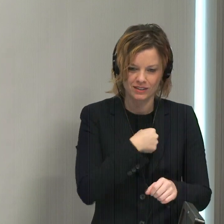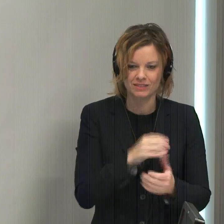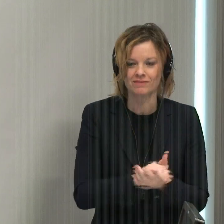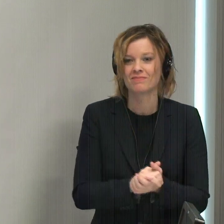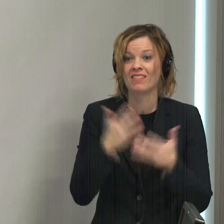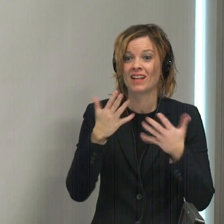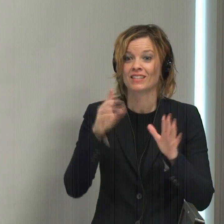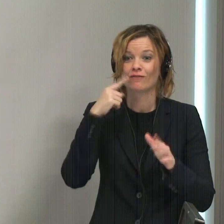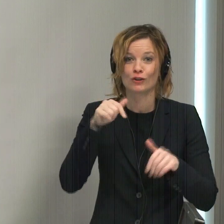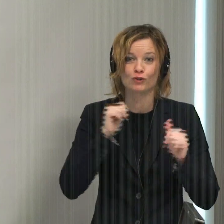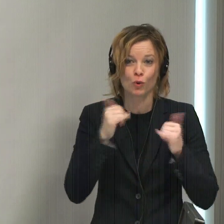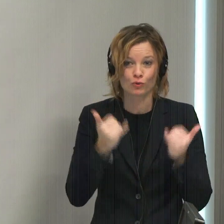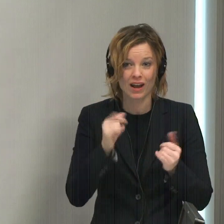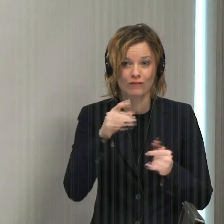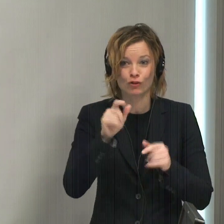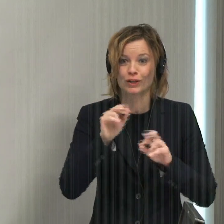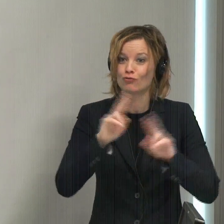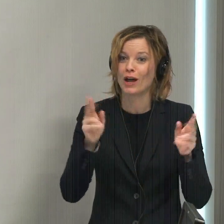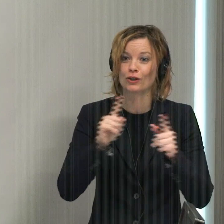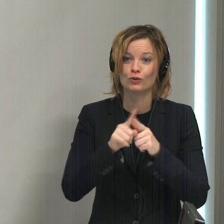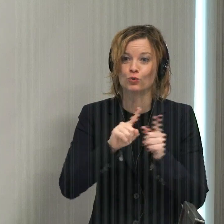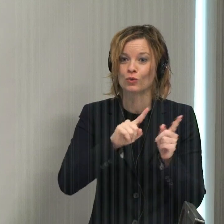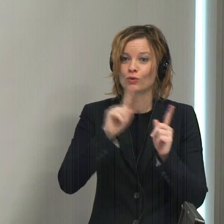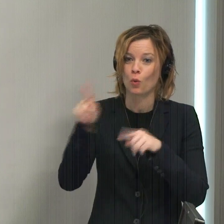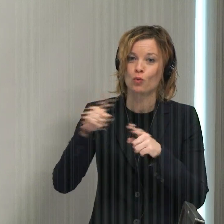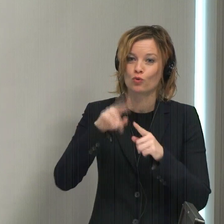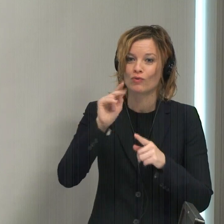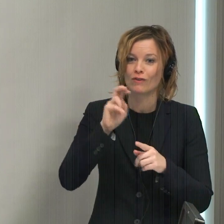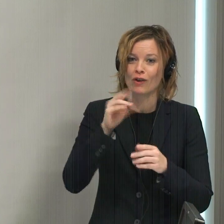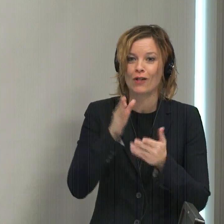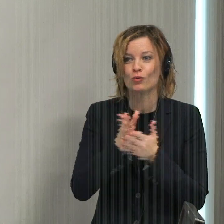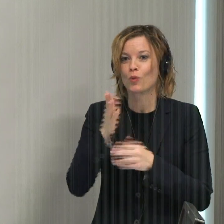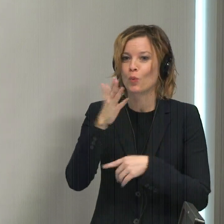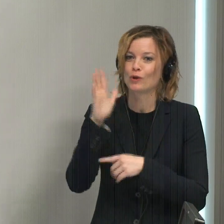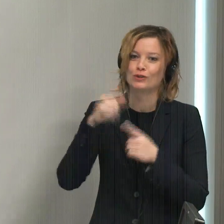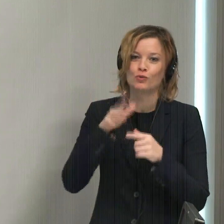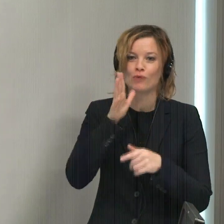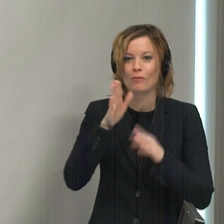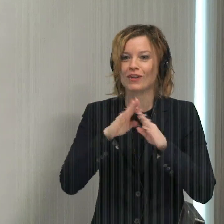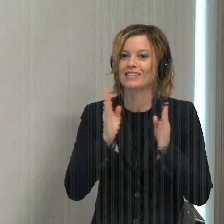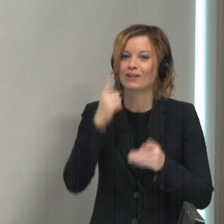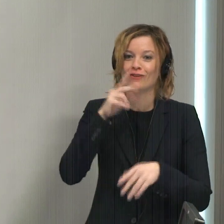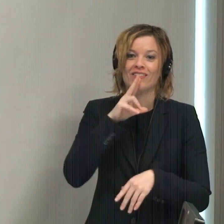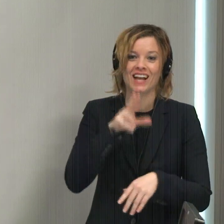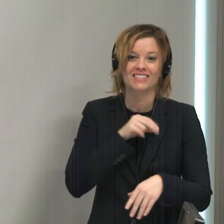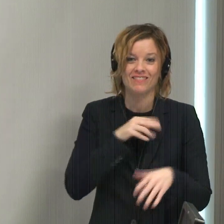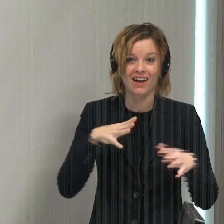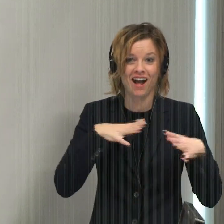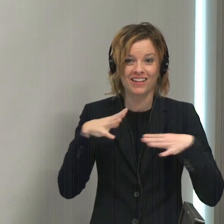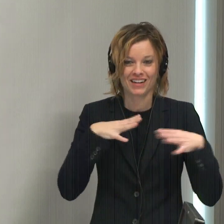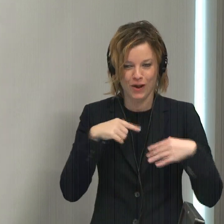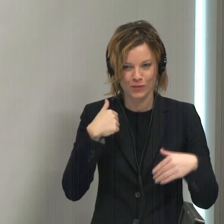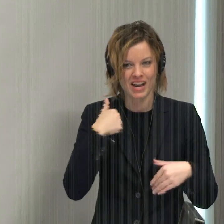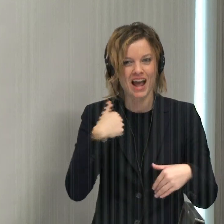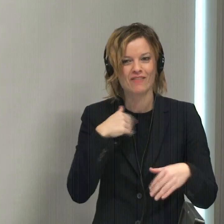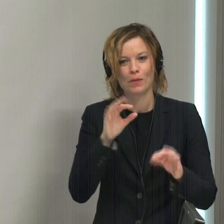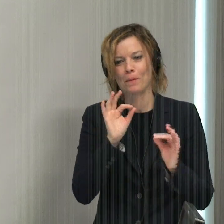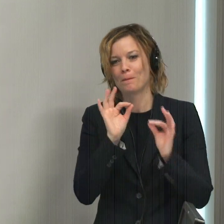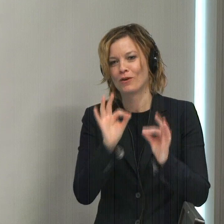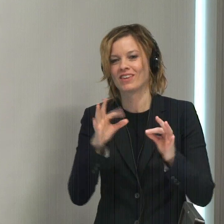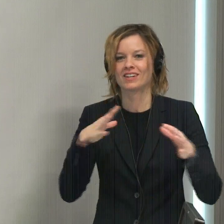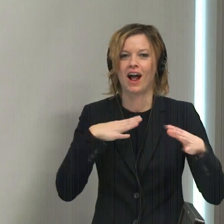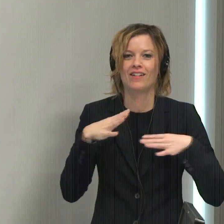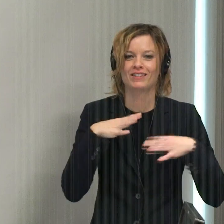And that's it for the show today. If you're getting ready to head over the river and through the woods to grandmother's house for the Thanksgiving holiday, we've got the perfect